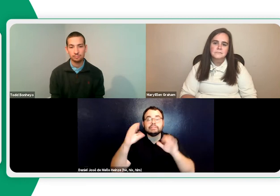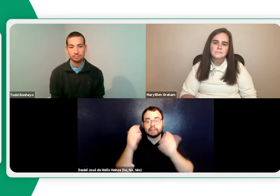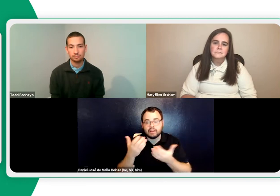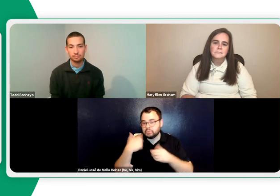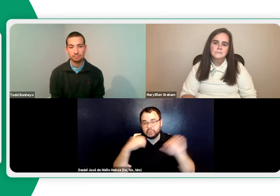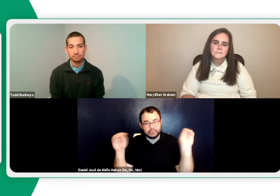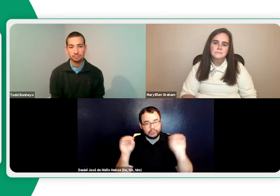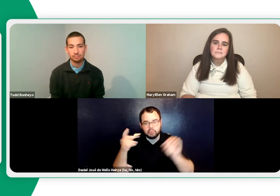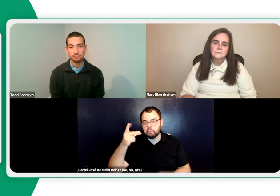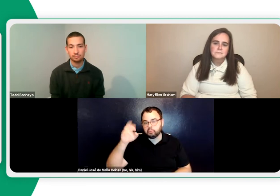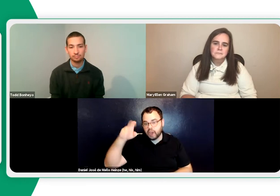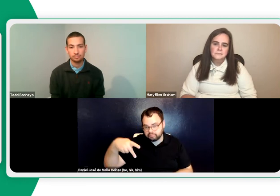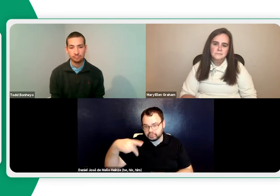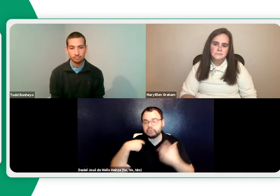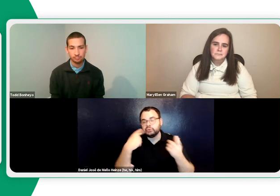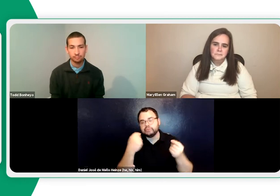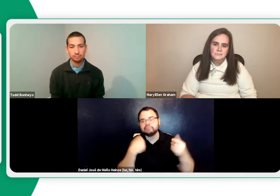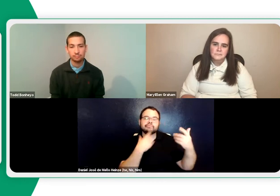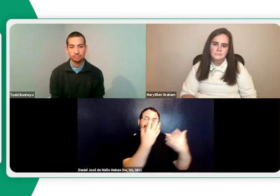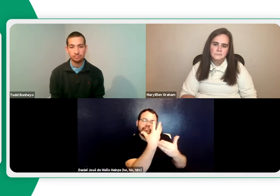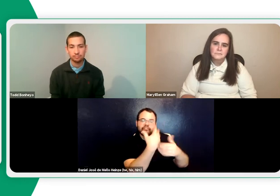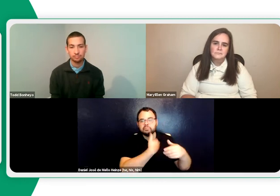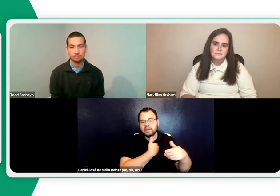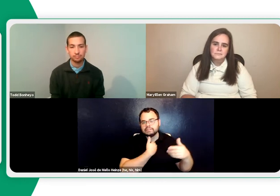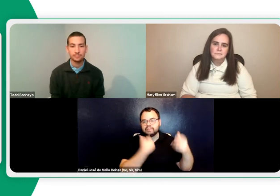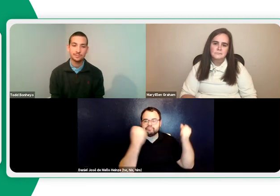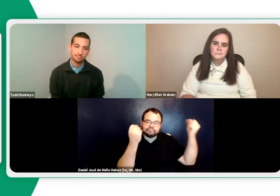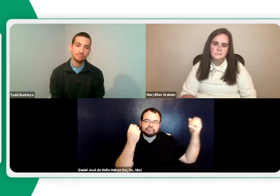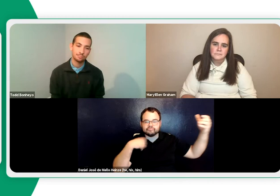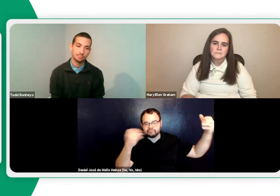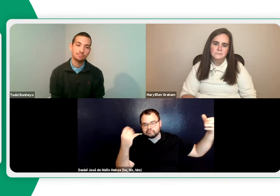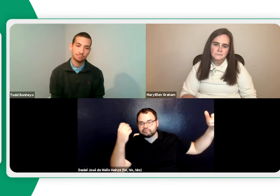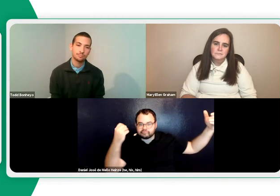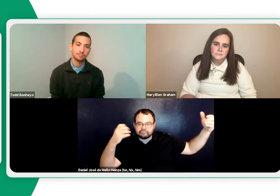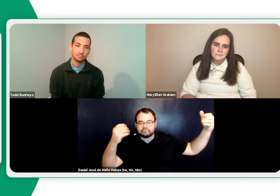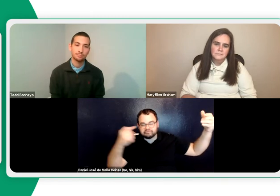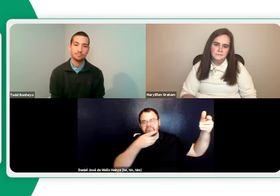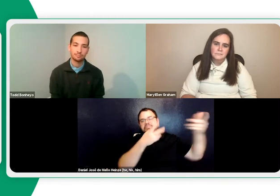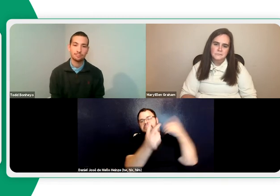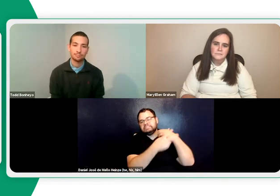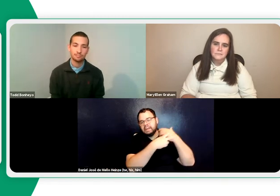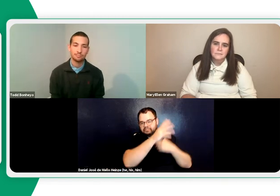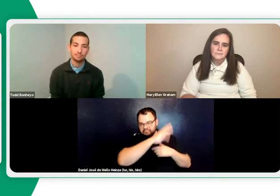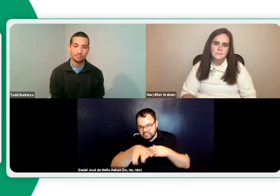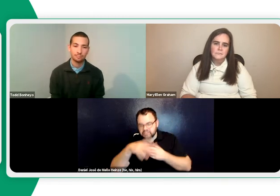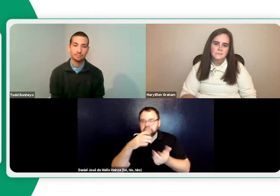a video of a field trip that I've made, I will film myself sometimes and explain